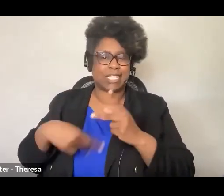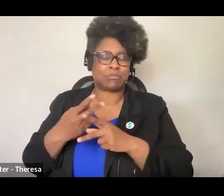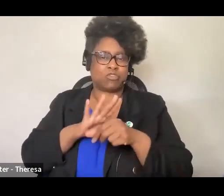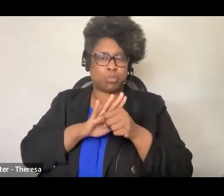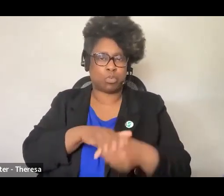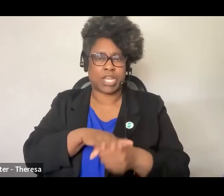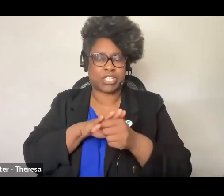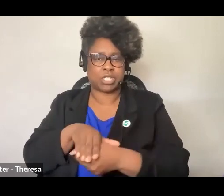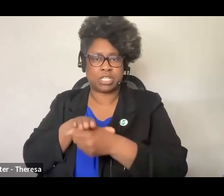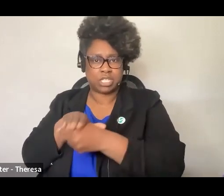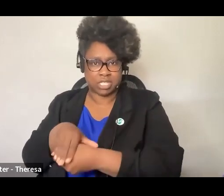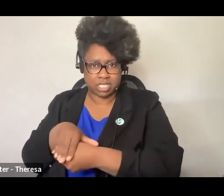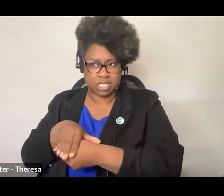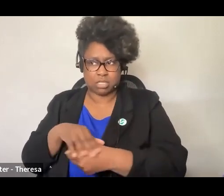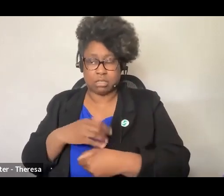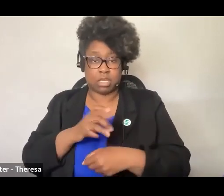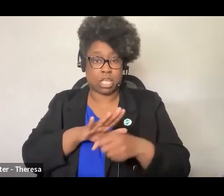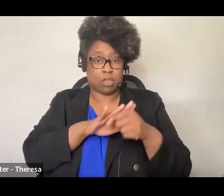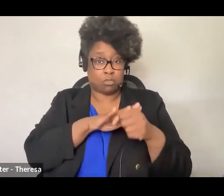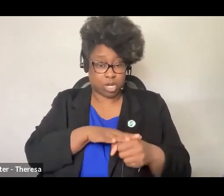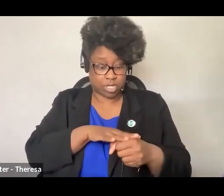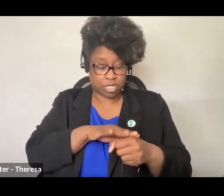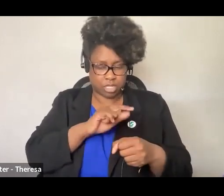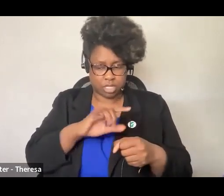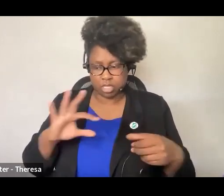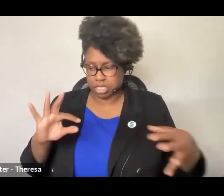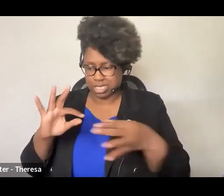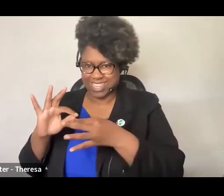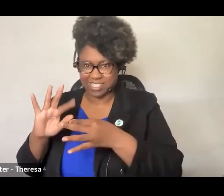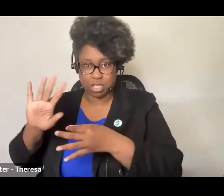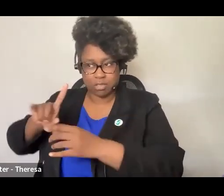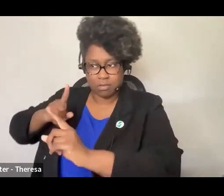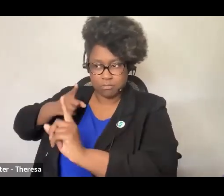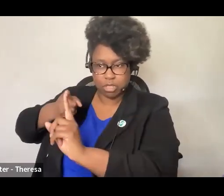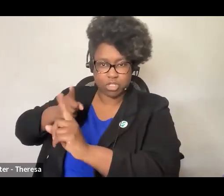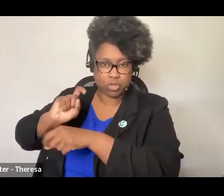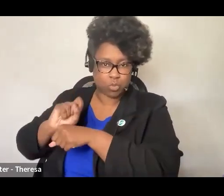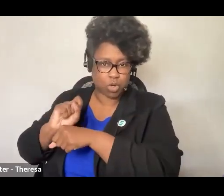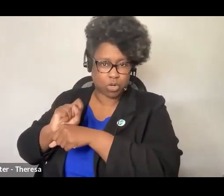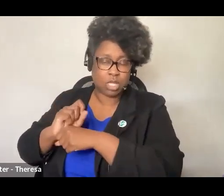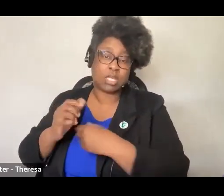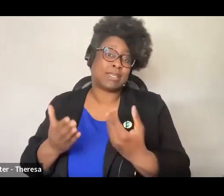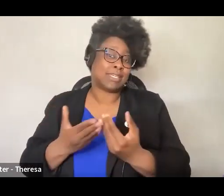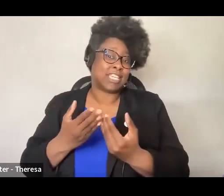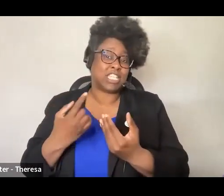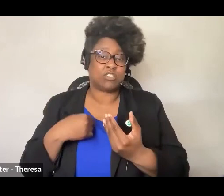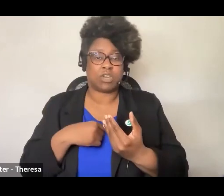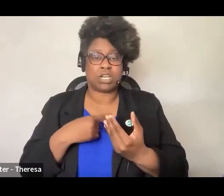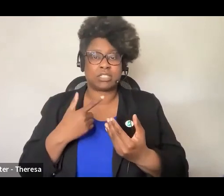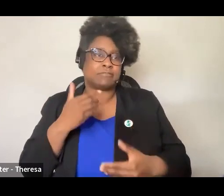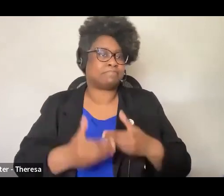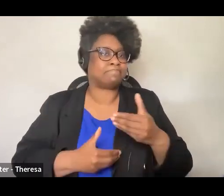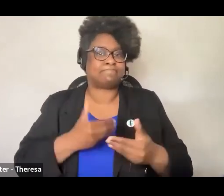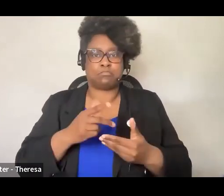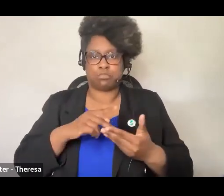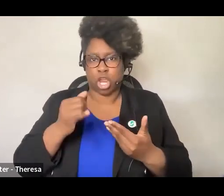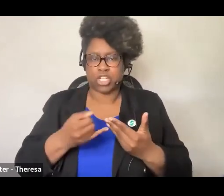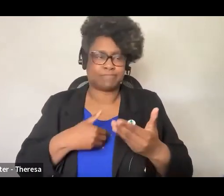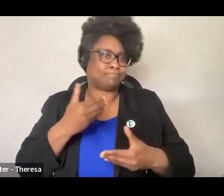to understand how those connect to the mission and their work so you know it's easy for us to sort of go down the road and get quickly going on the project piece